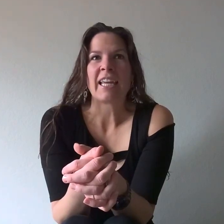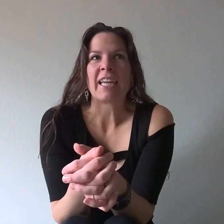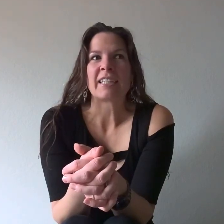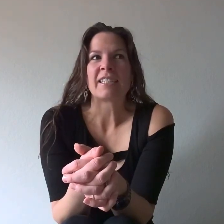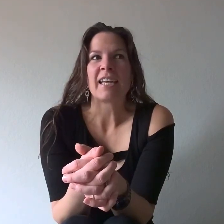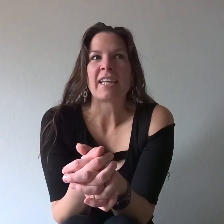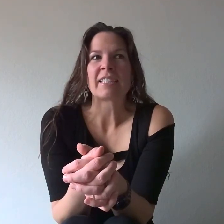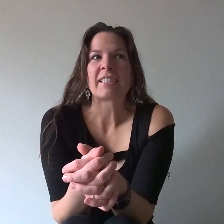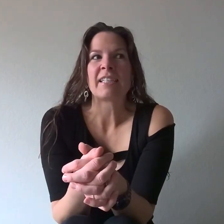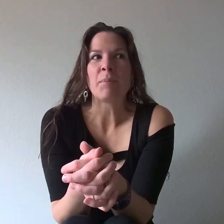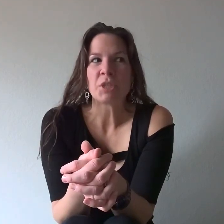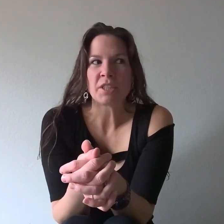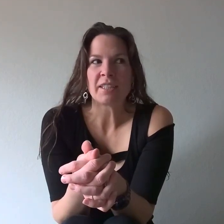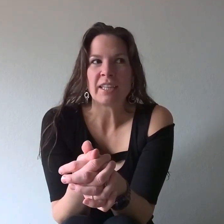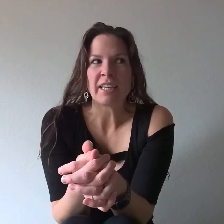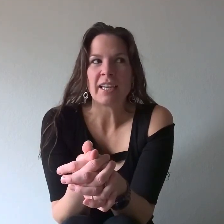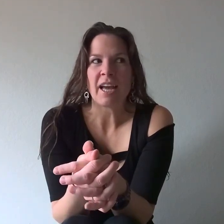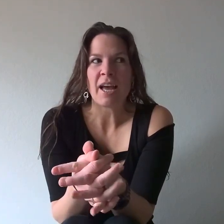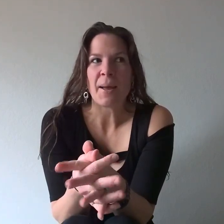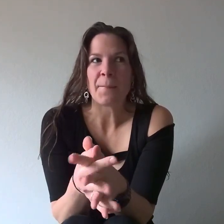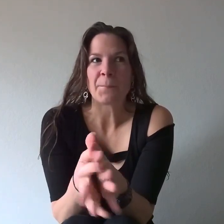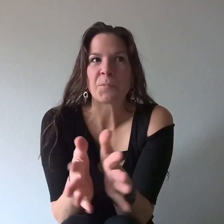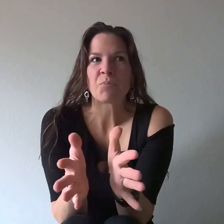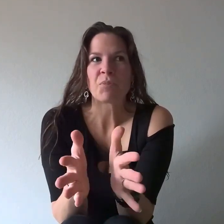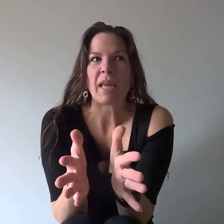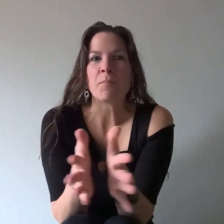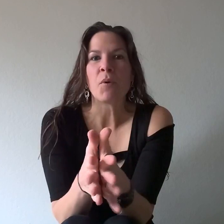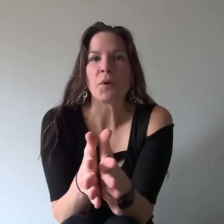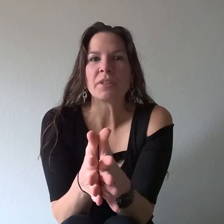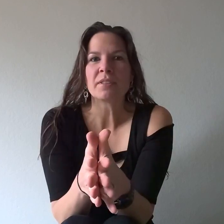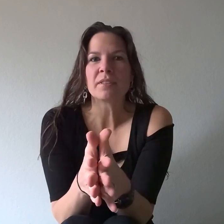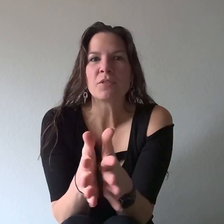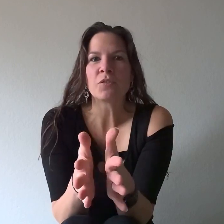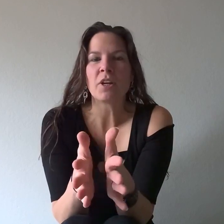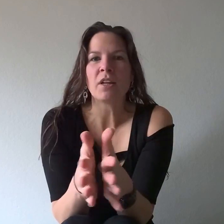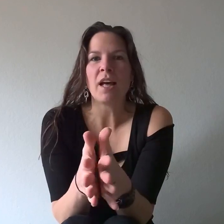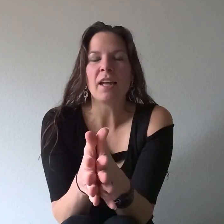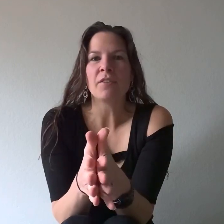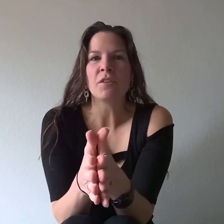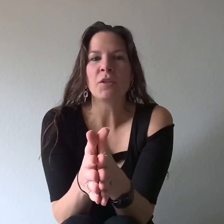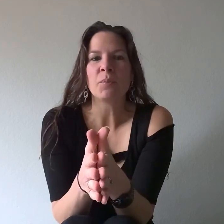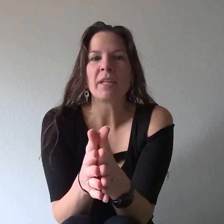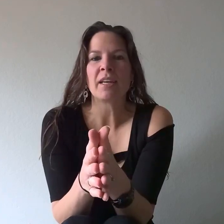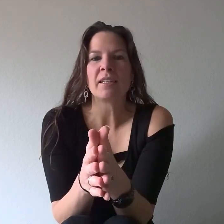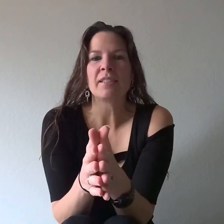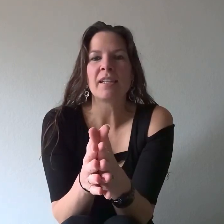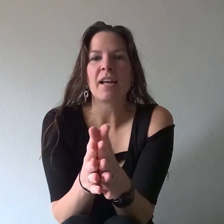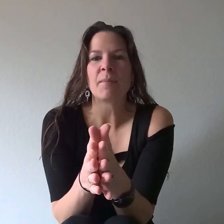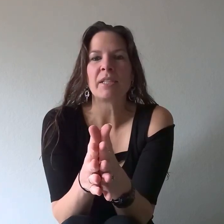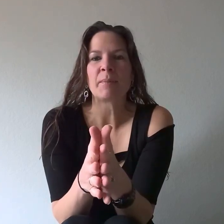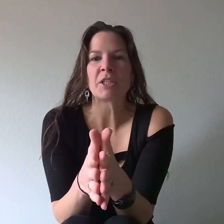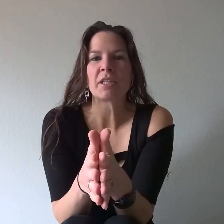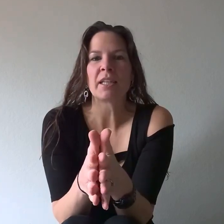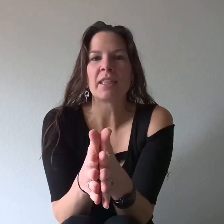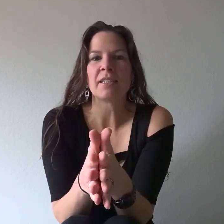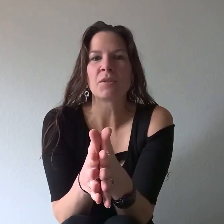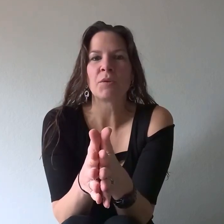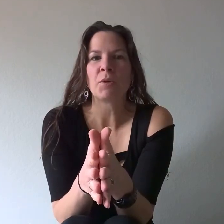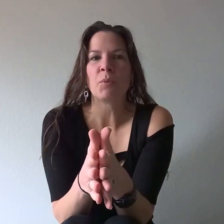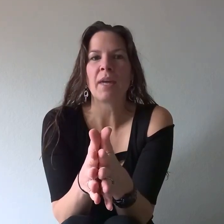it's exceptionally important for a lot of you because especially in this group we